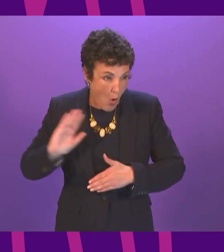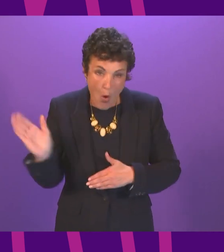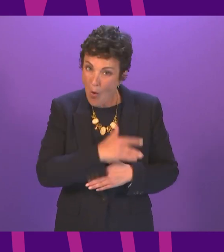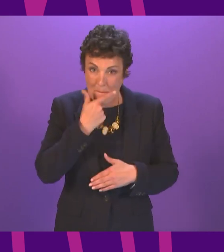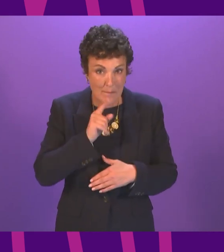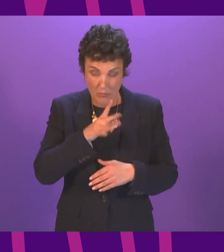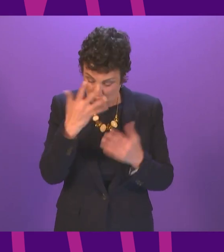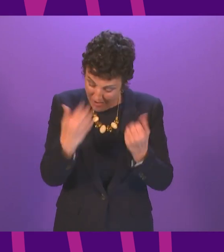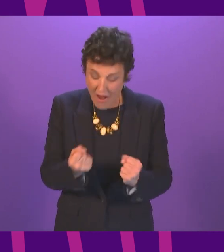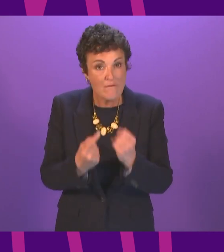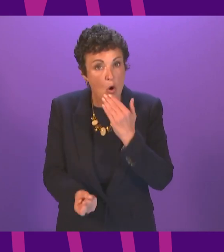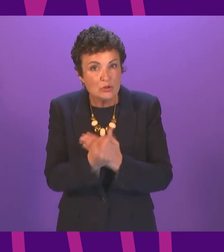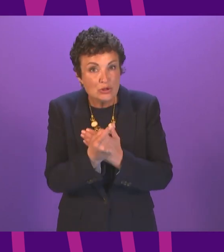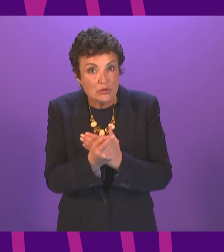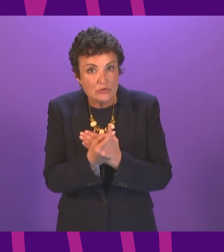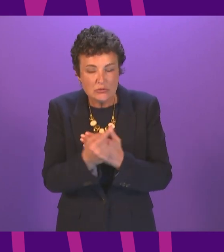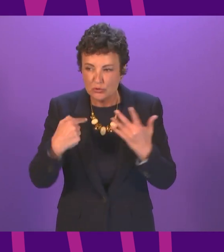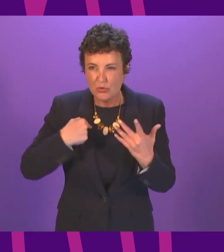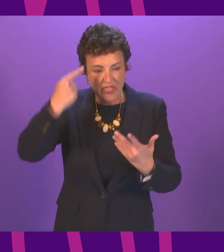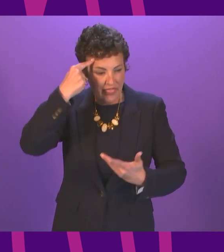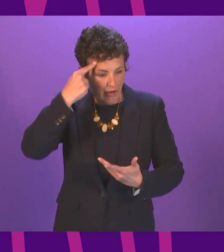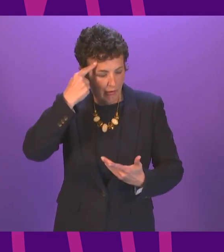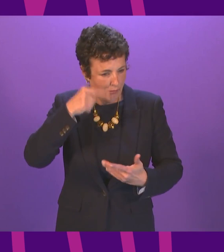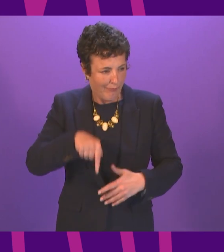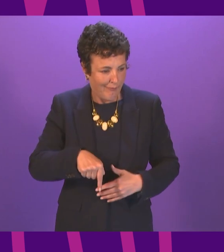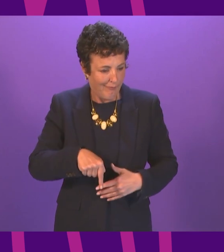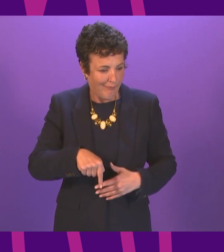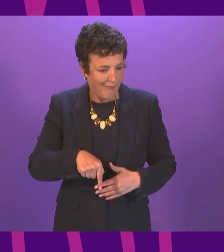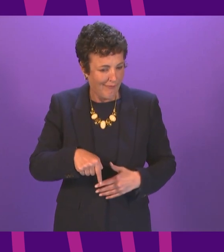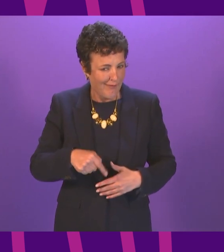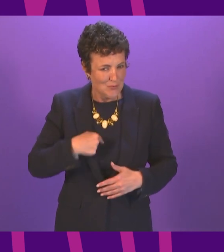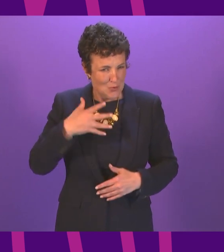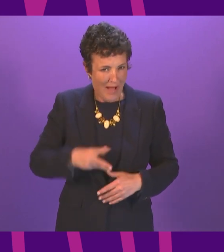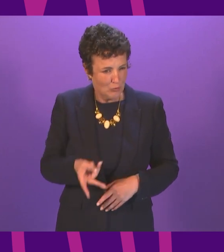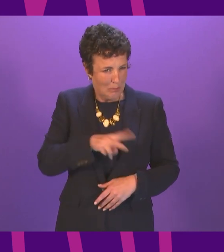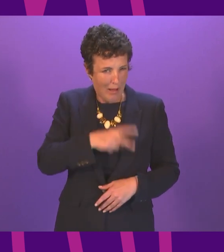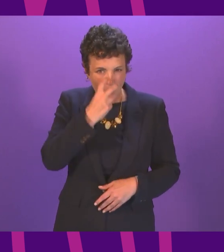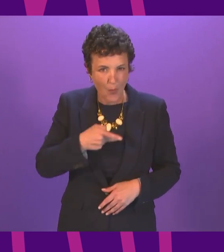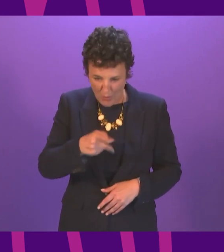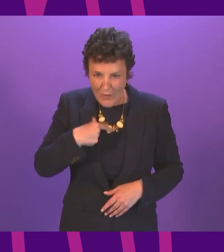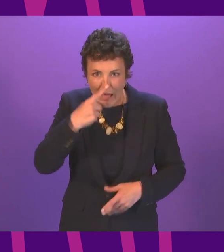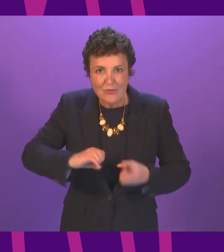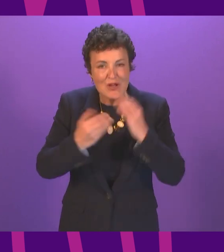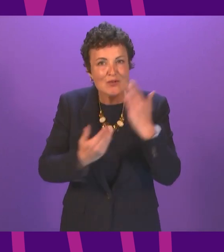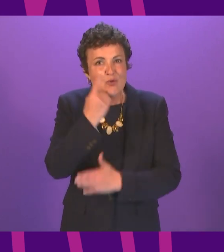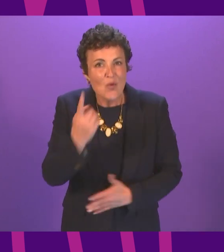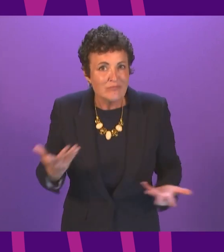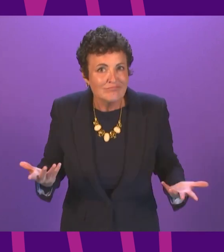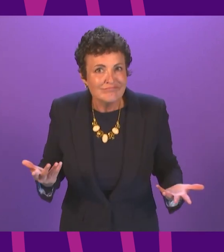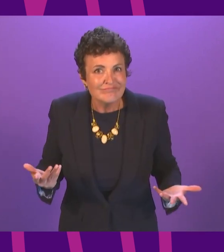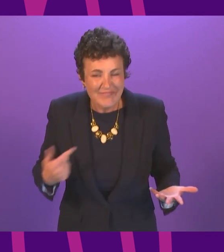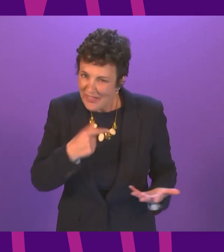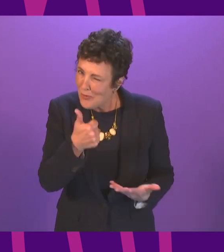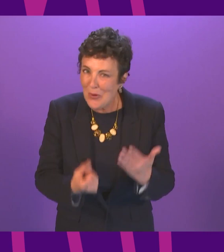have an opportunity to reimagine the kind of society we need and want I commend the Scottish government